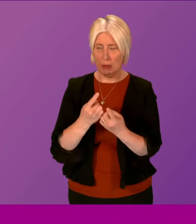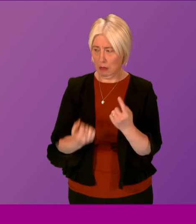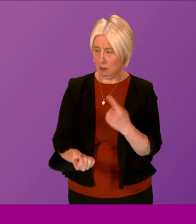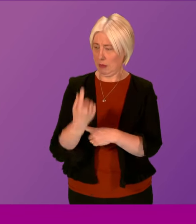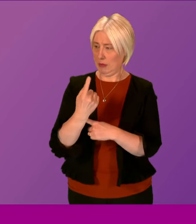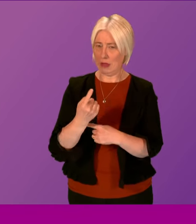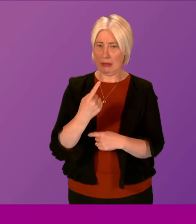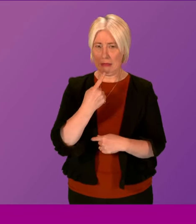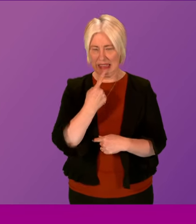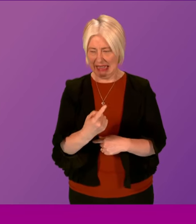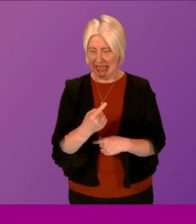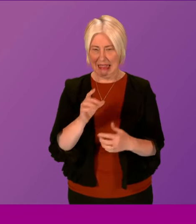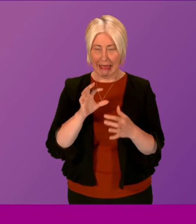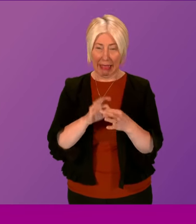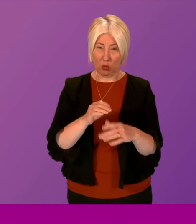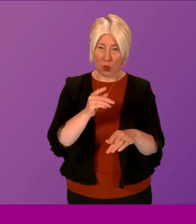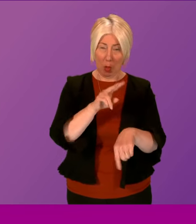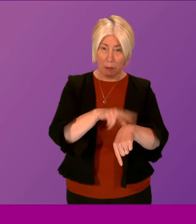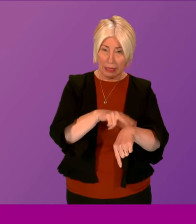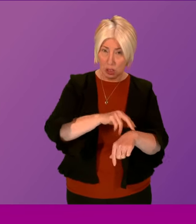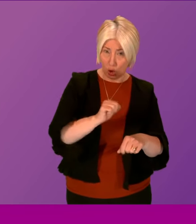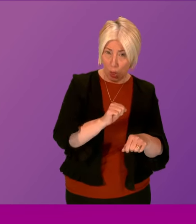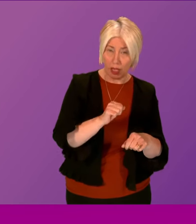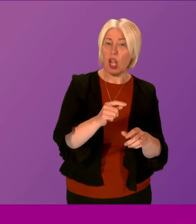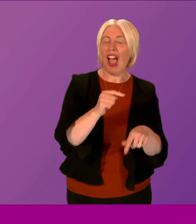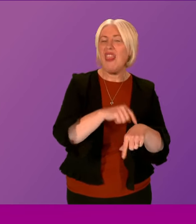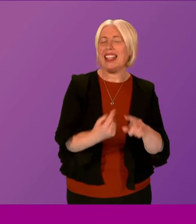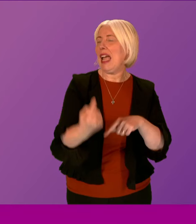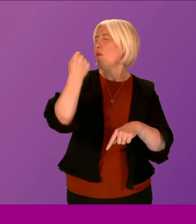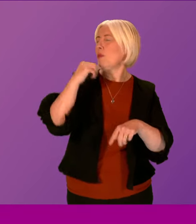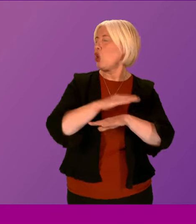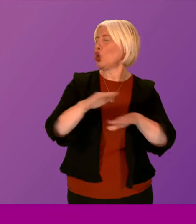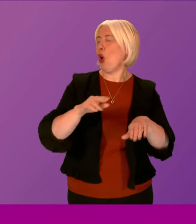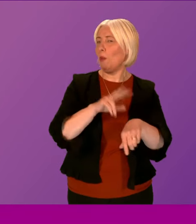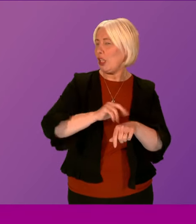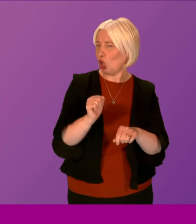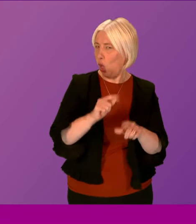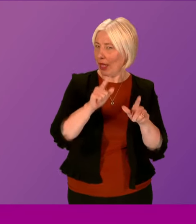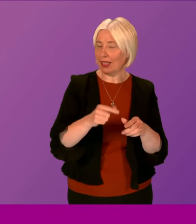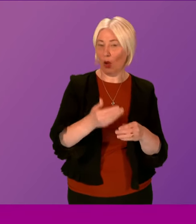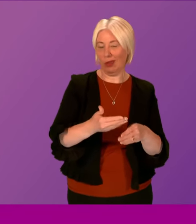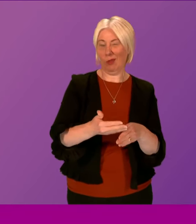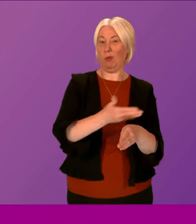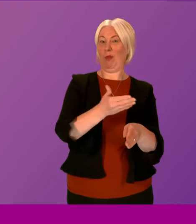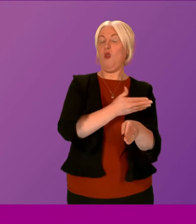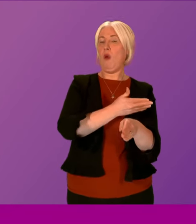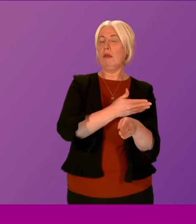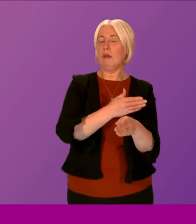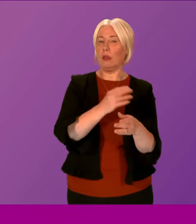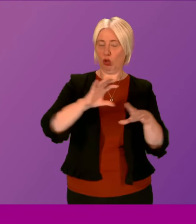made in relation to Police Scotland. It wasn't Police Scotland then, of course, the legacy forces prior to Police Scotland's